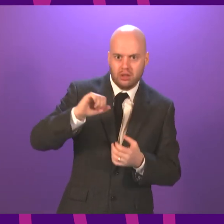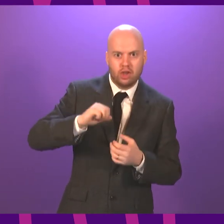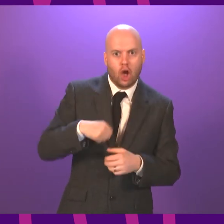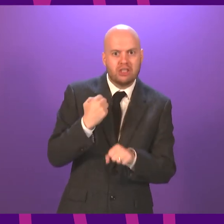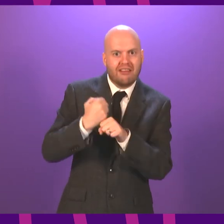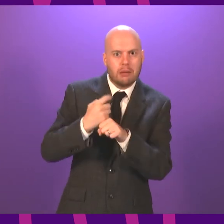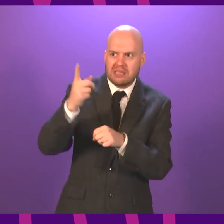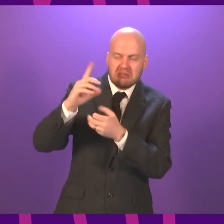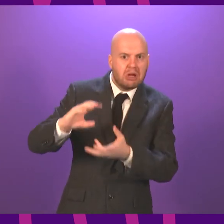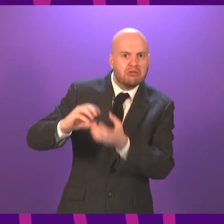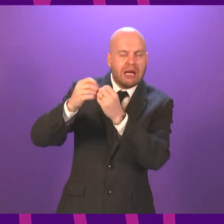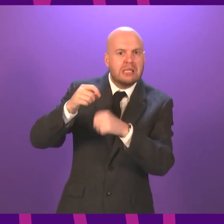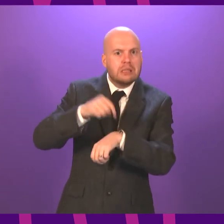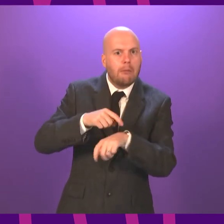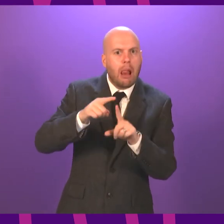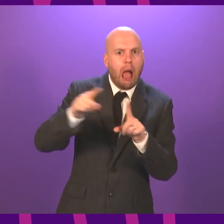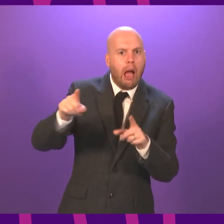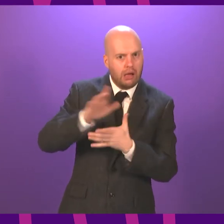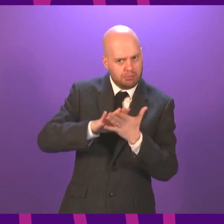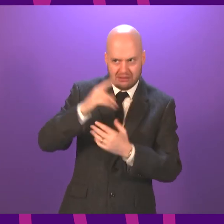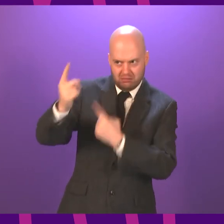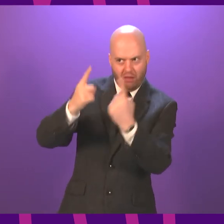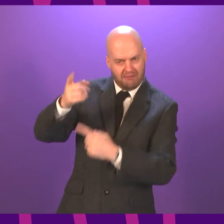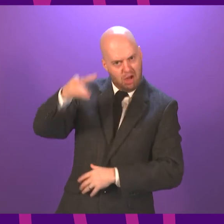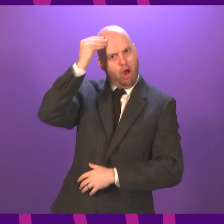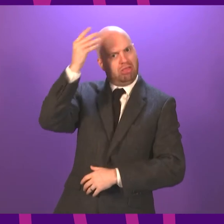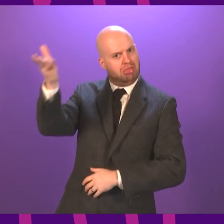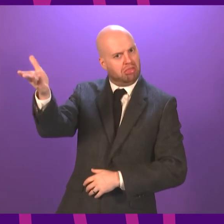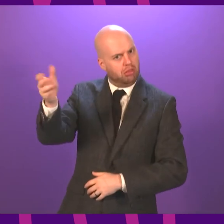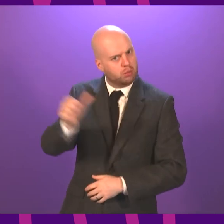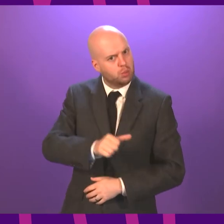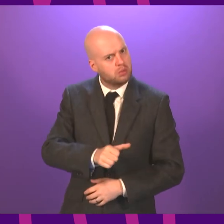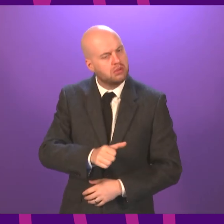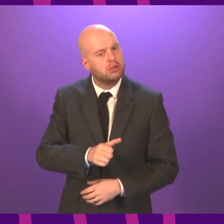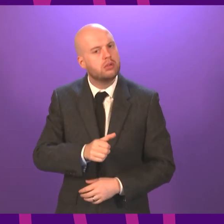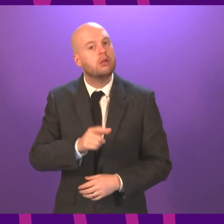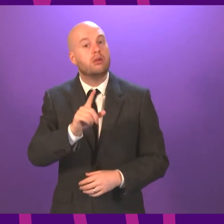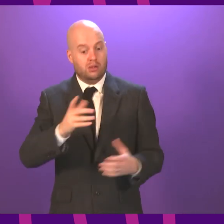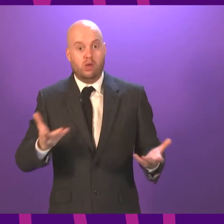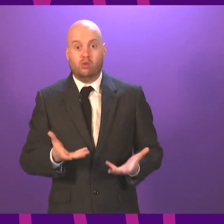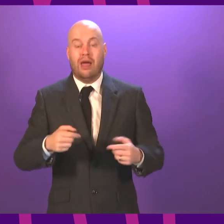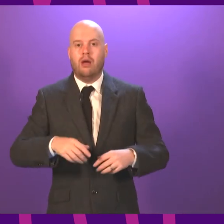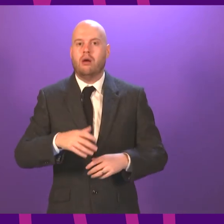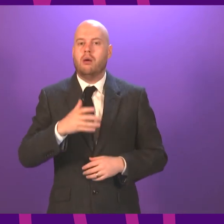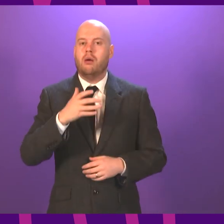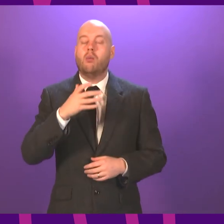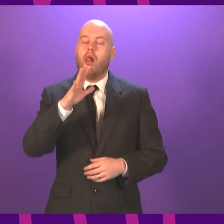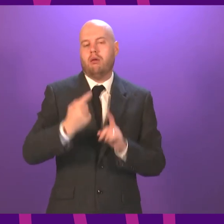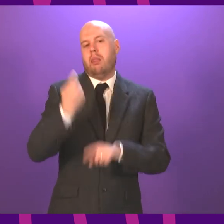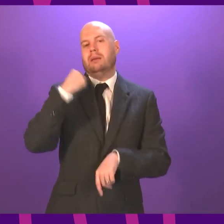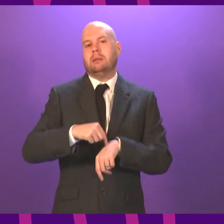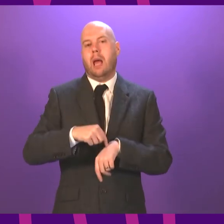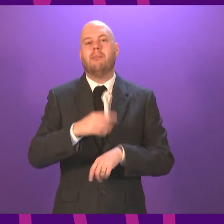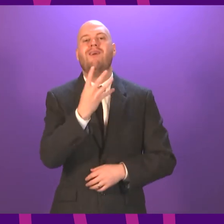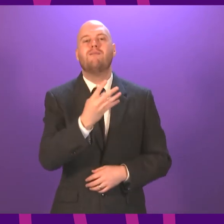and so we do not repeat those mistakes again. Large events matters because on the day we had 47,000 fans in Glasgow, Ireland was announcing